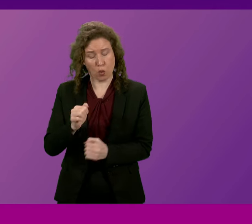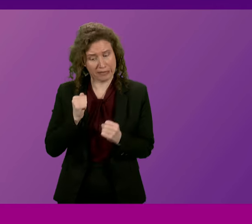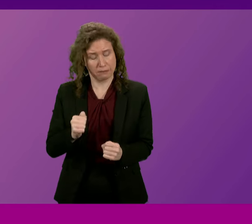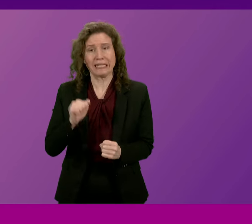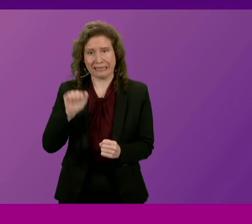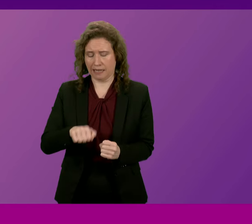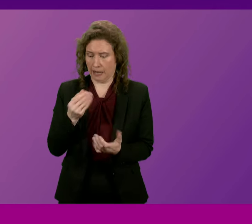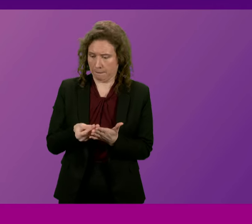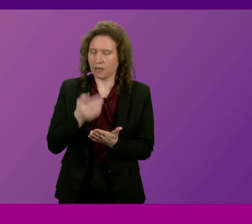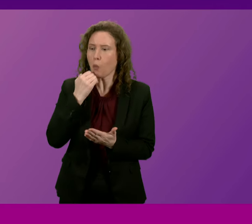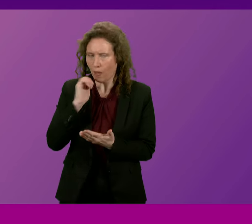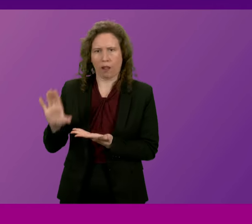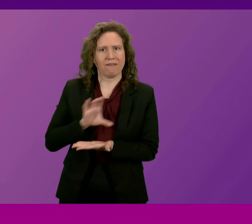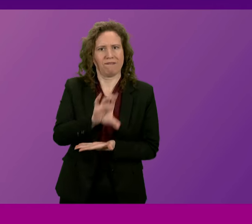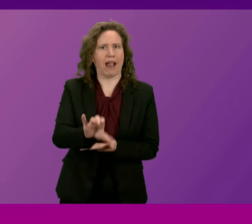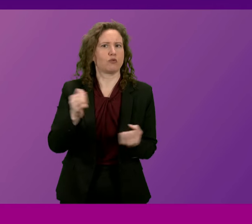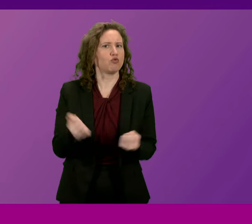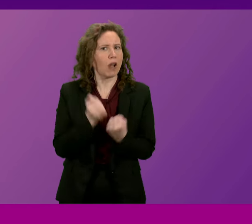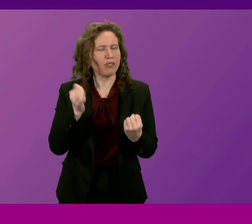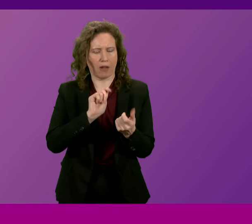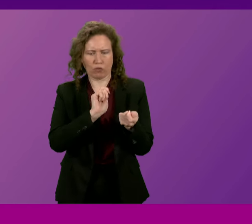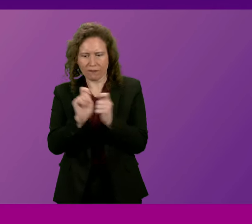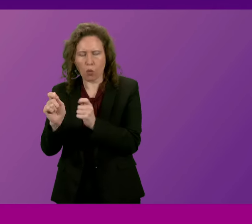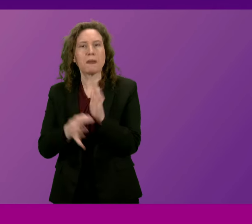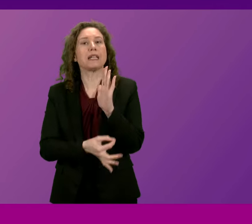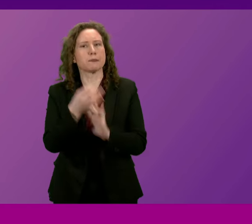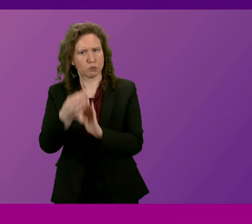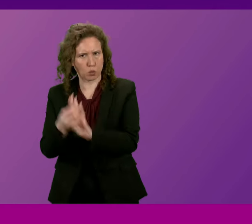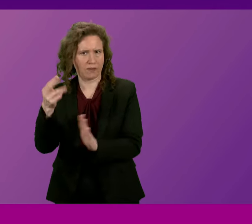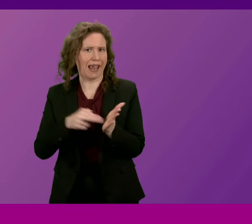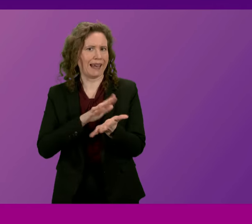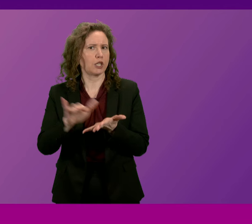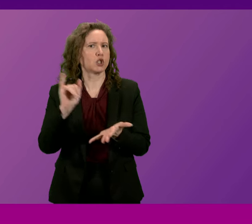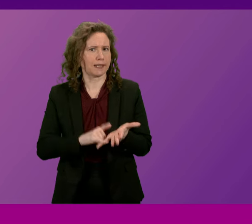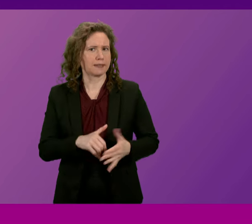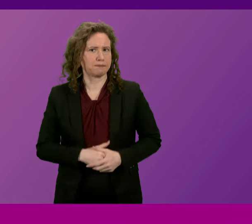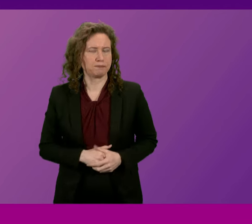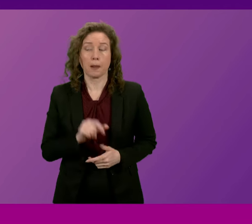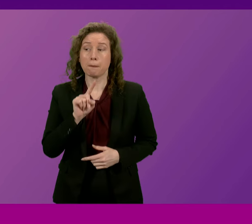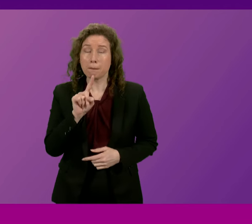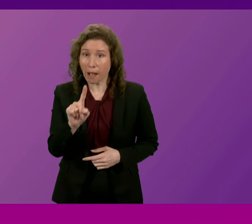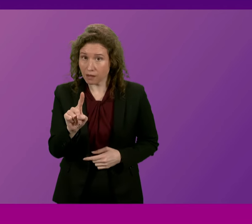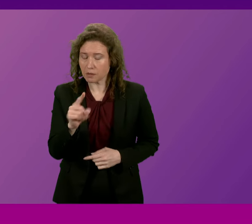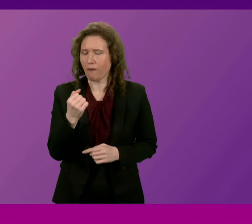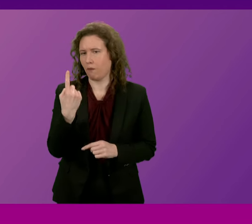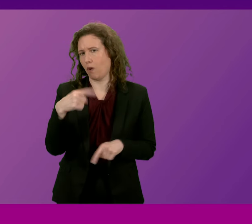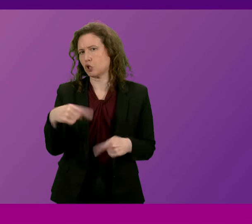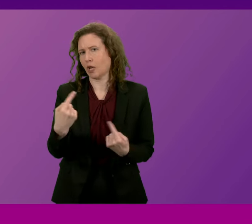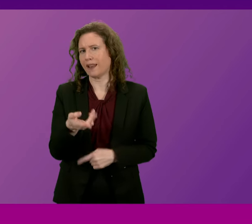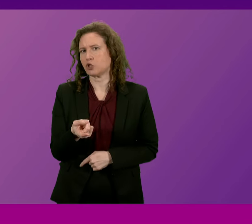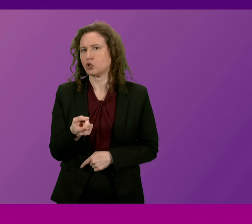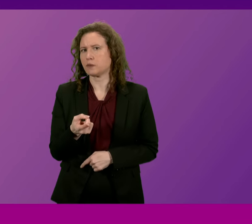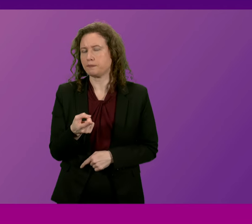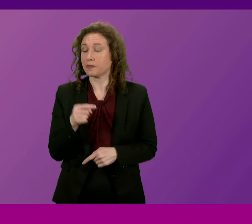that will be invested in strengthening and reforming and improving the National Health Service. But there is one challenge in all of that.